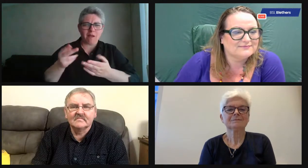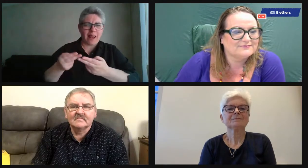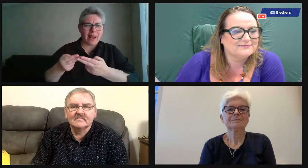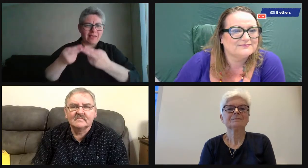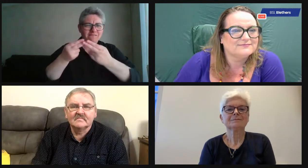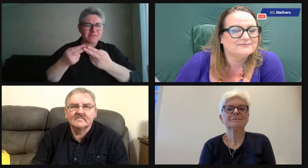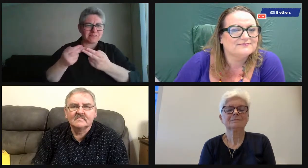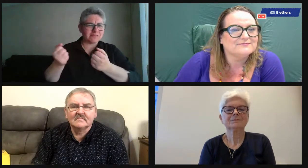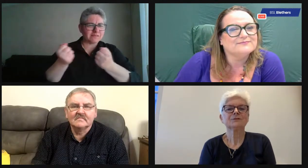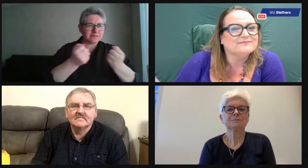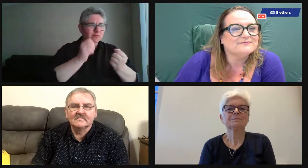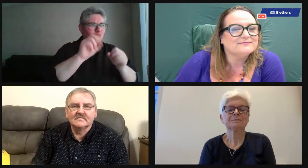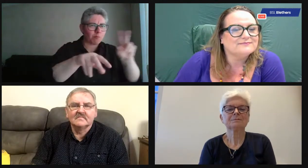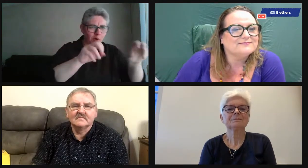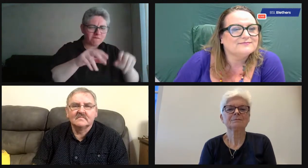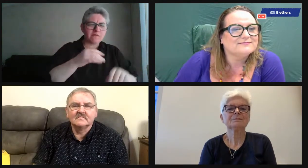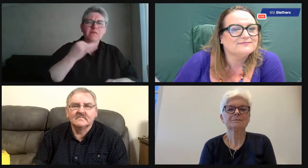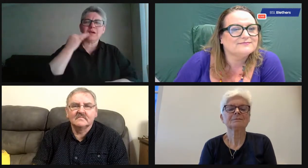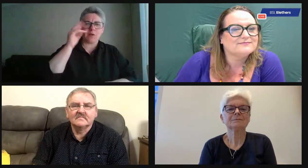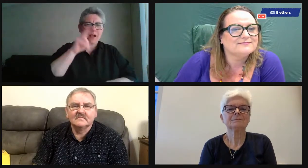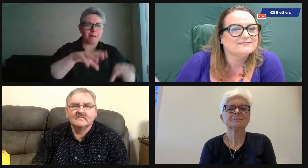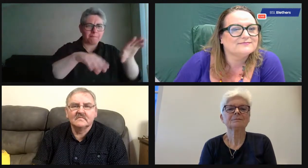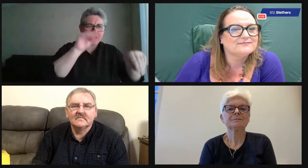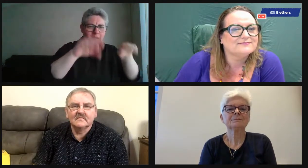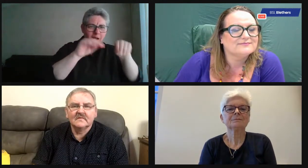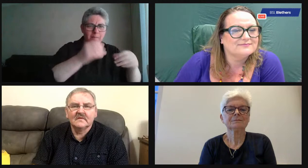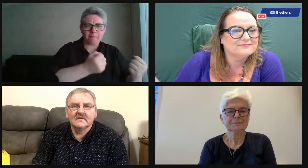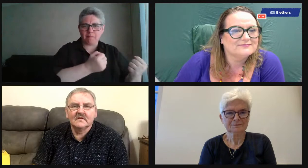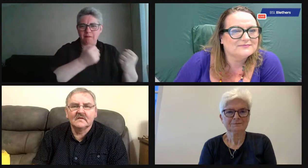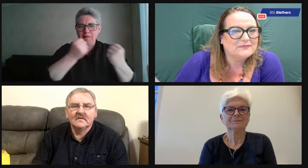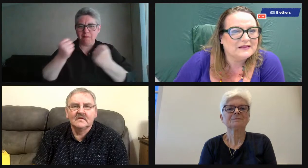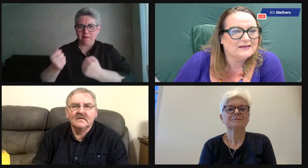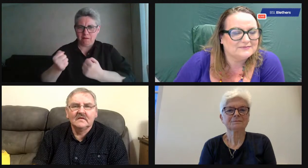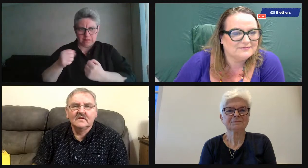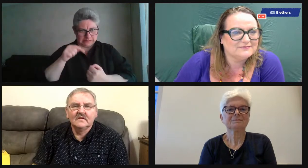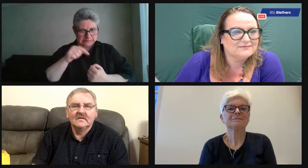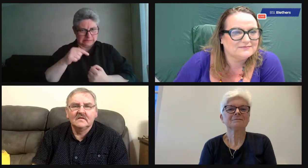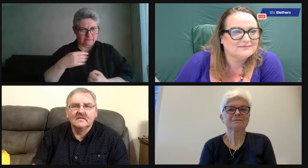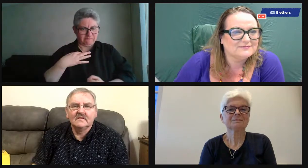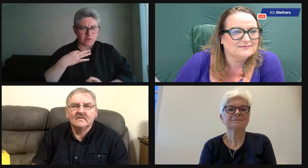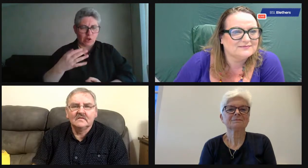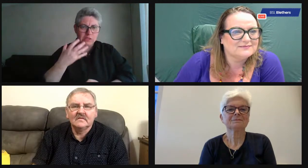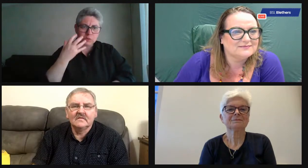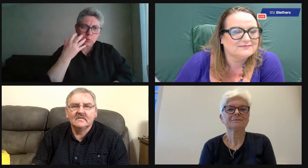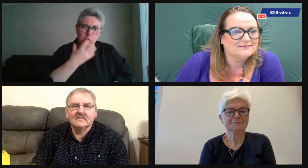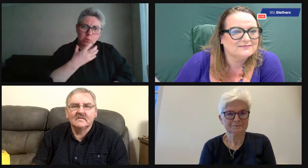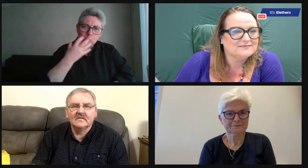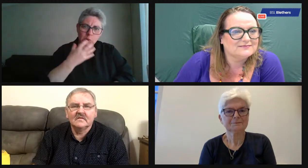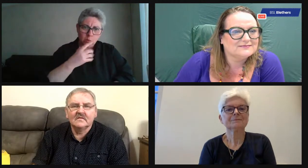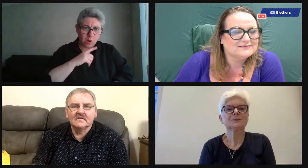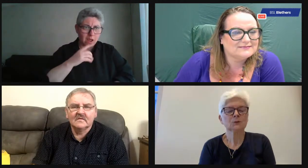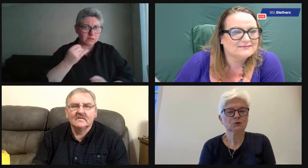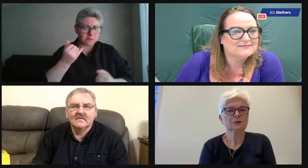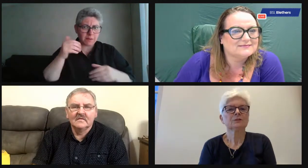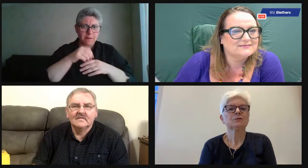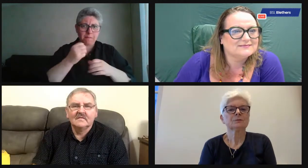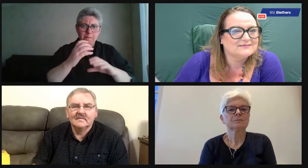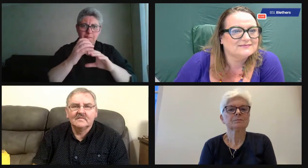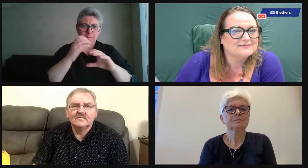drop you off at home after the bingo and people getting lifts and pickups from here, there and everywhere. And that was a lot of